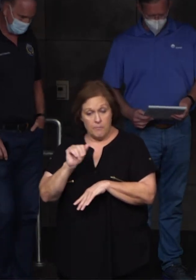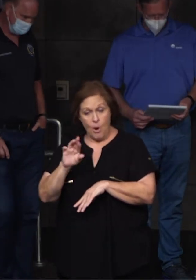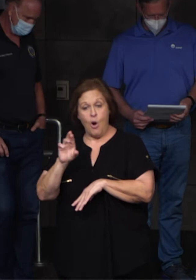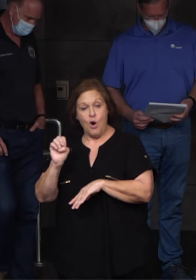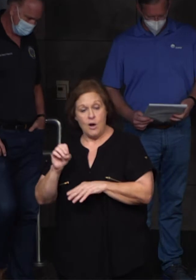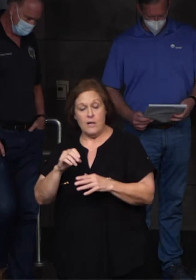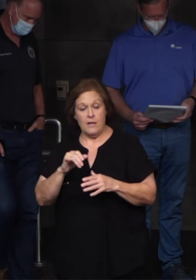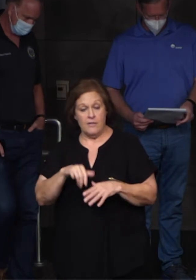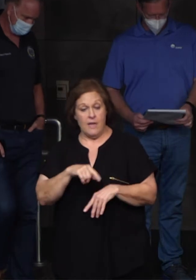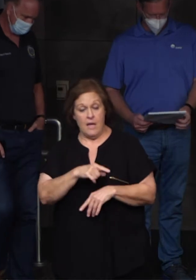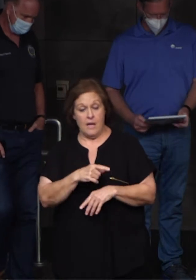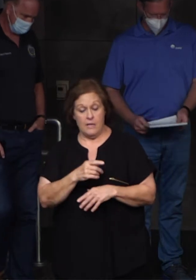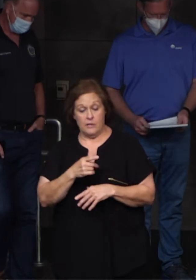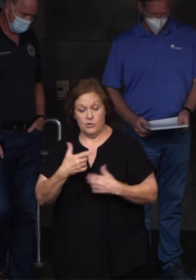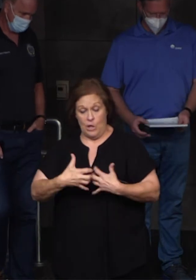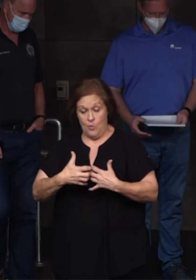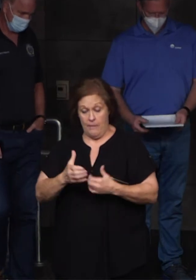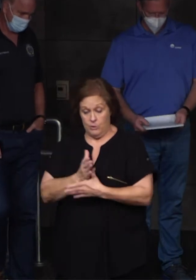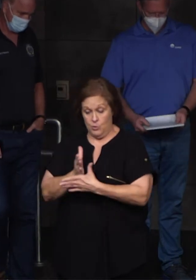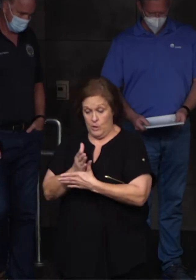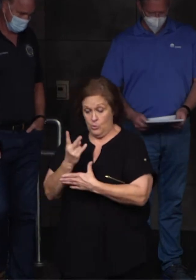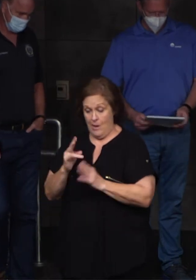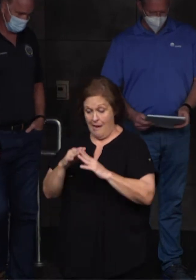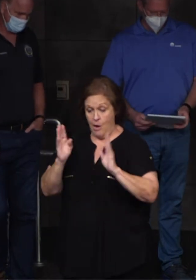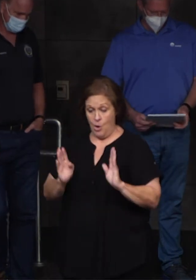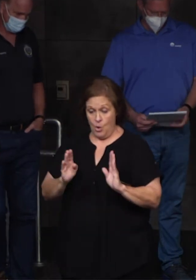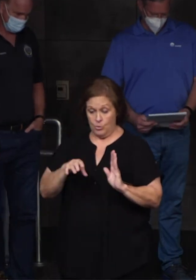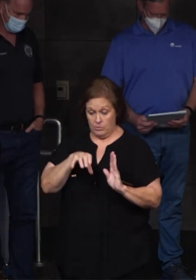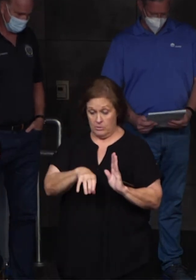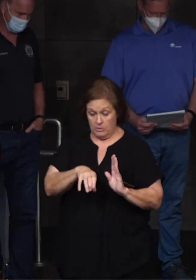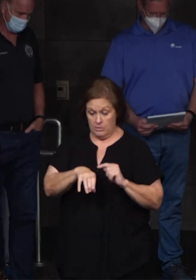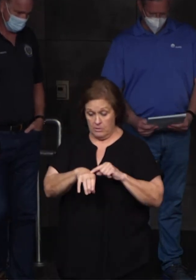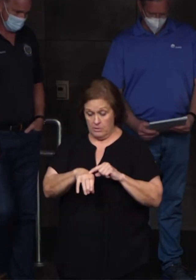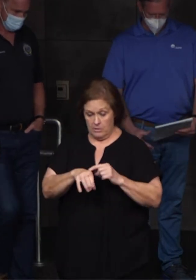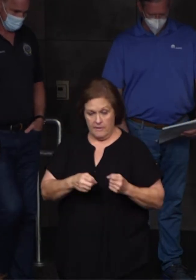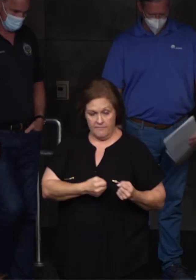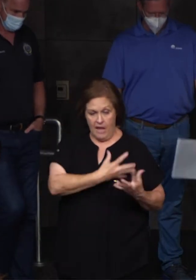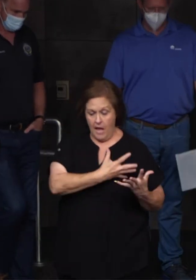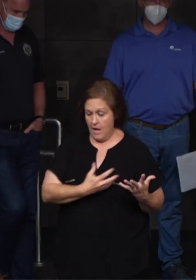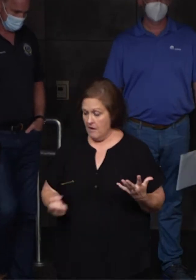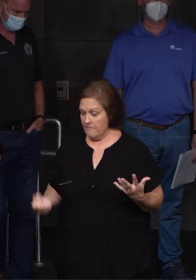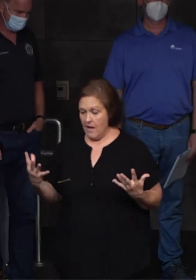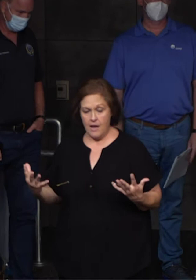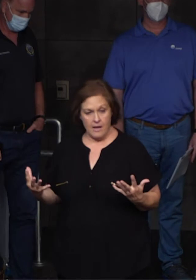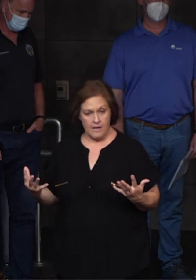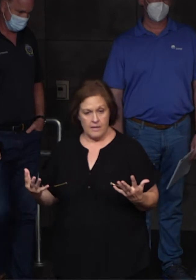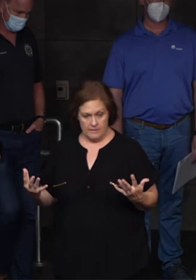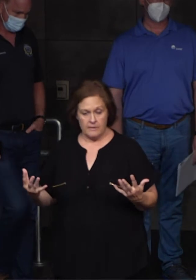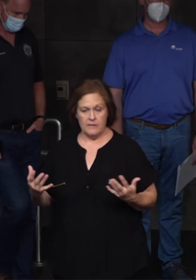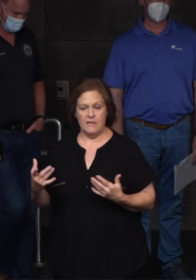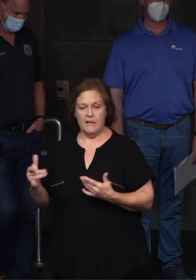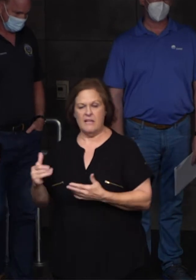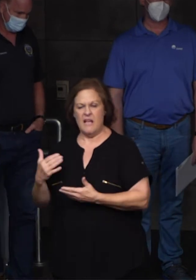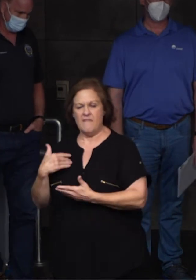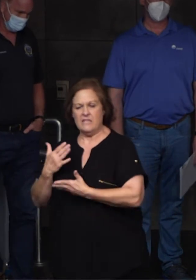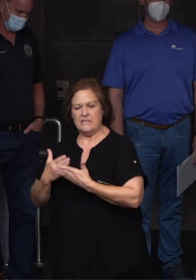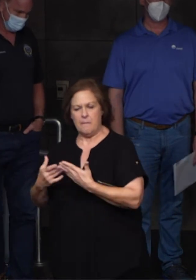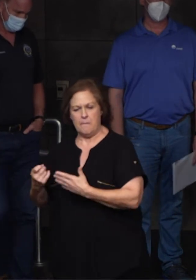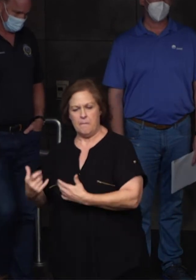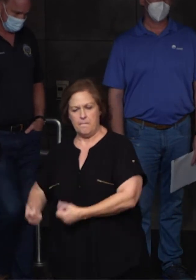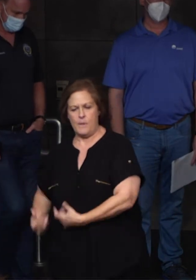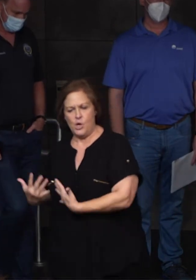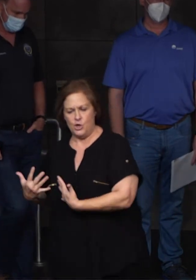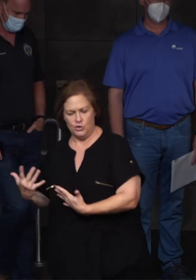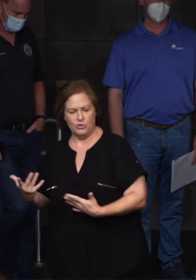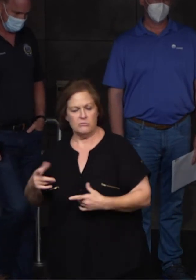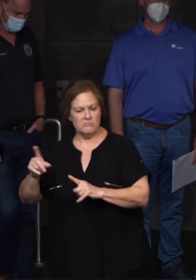generator between two houses, set the two houses on fire, and sustained some burns, which he is being treated for. I just want